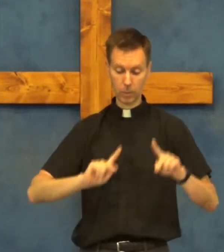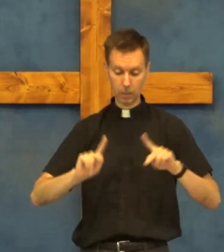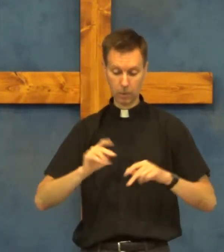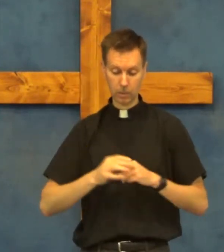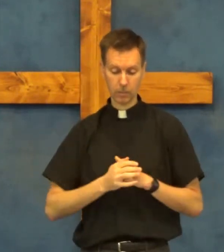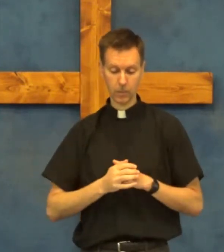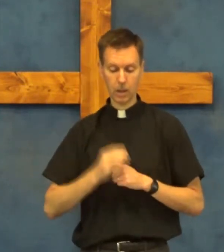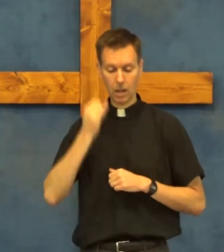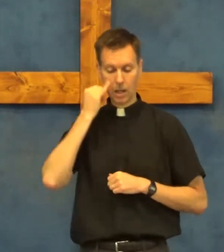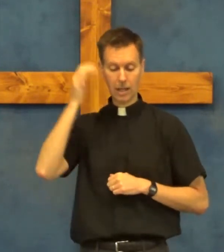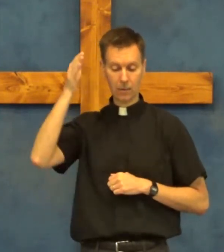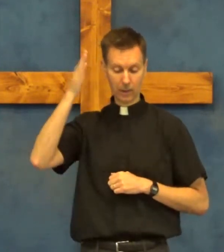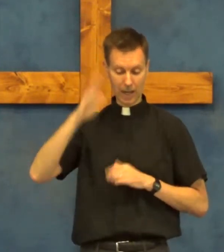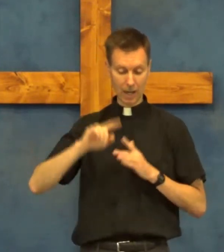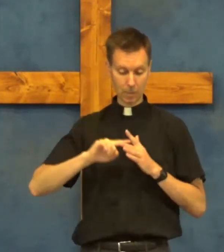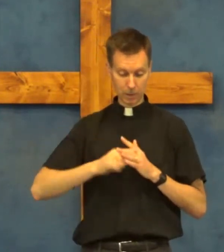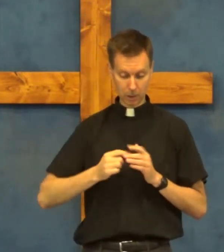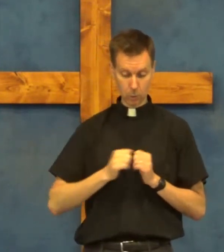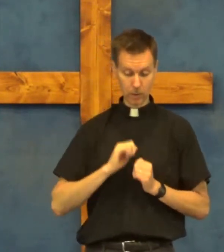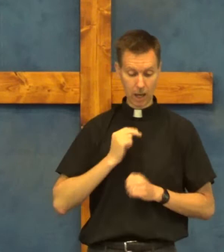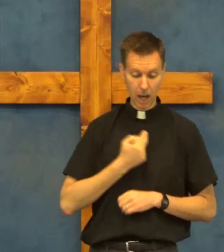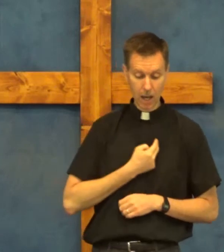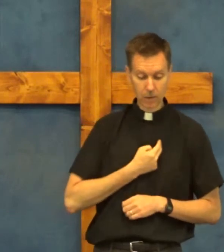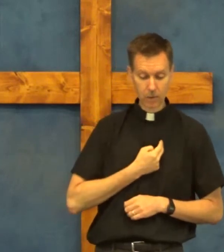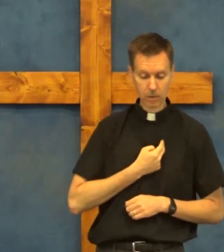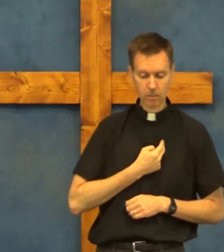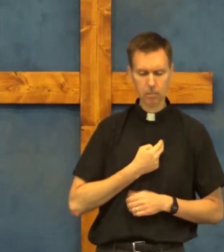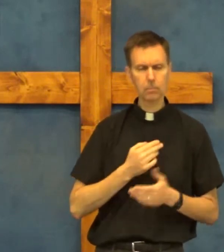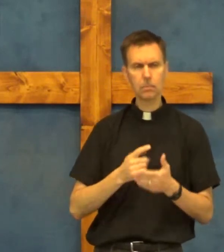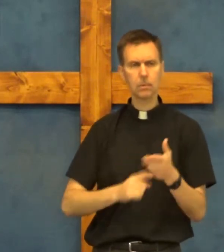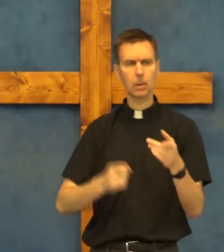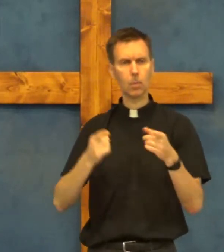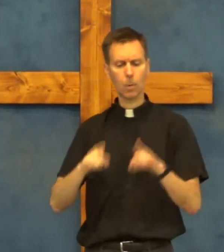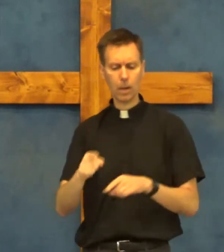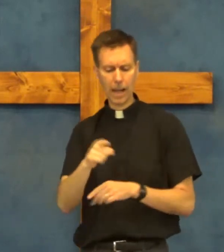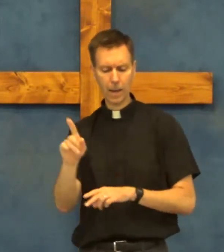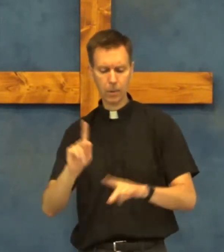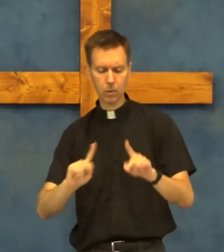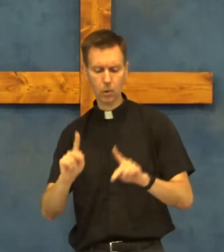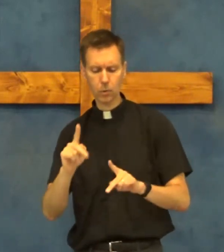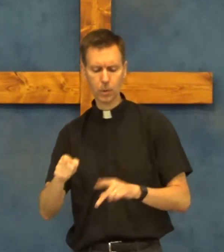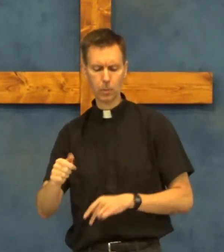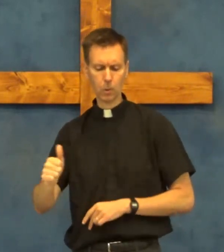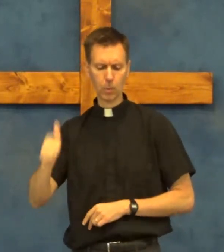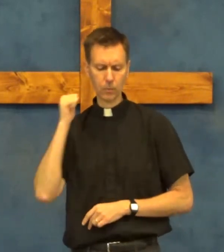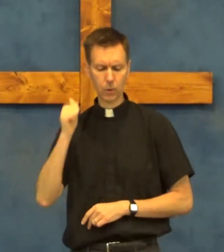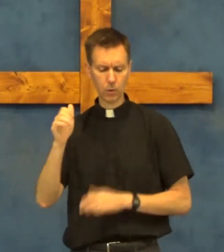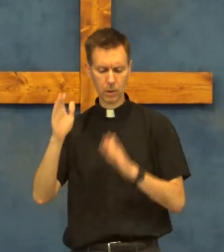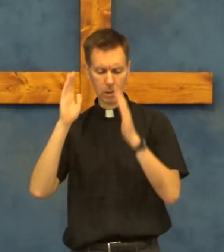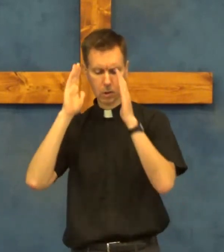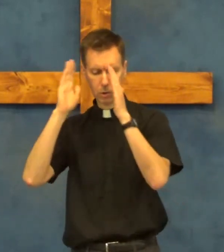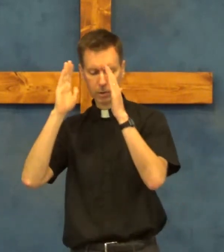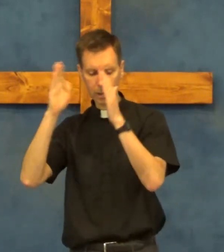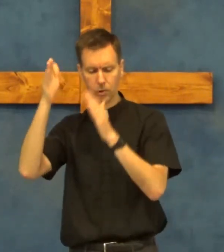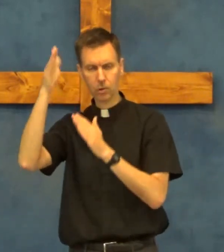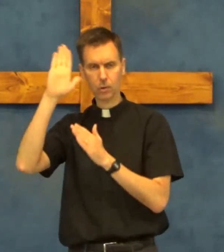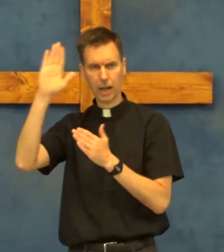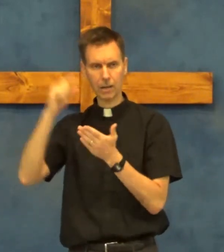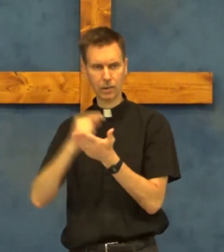people and if god begins to us what will happen to those people refusing to listen to god's